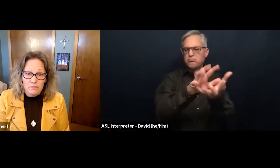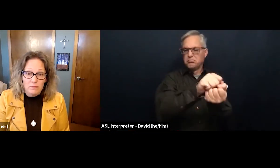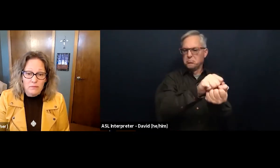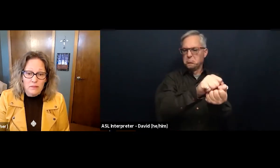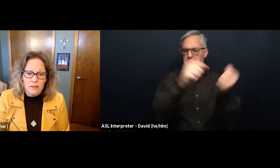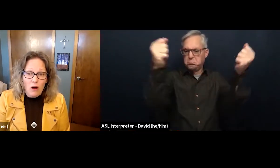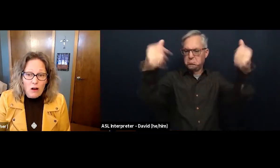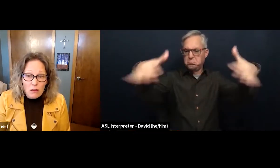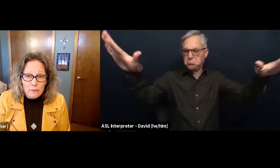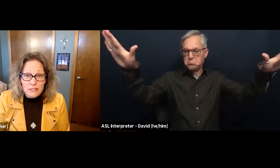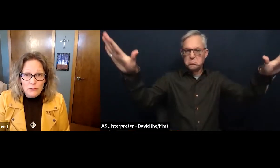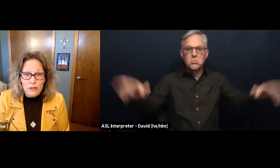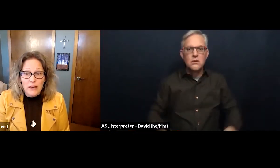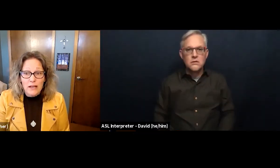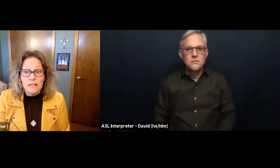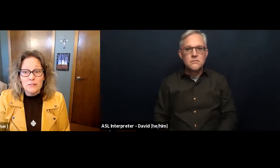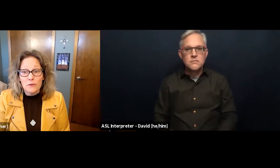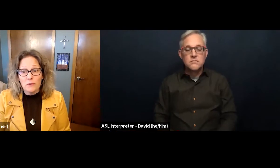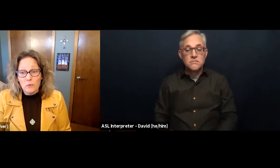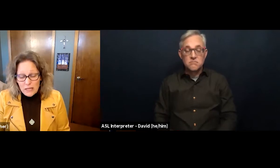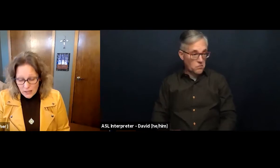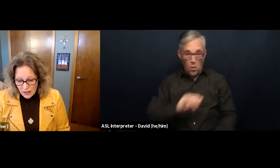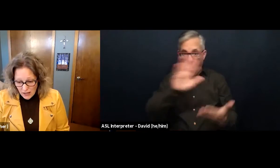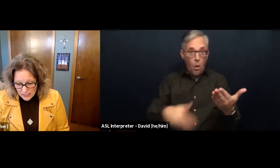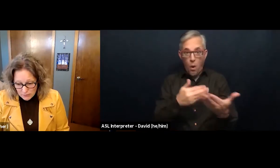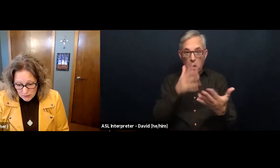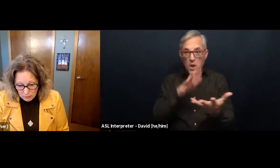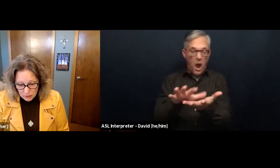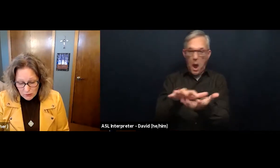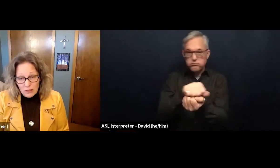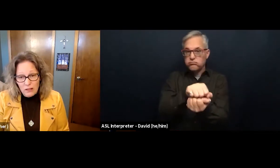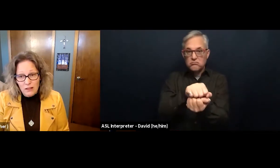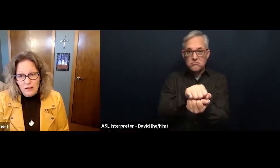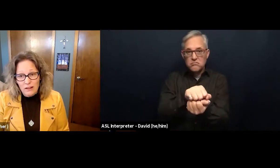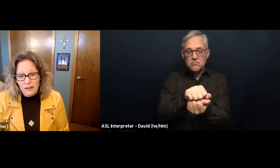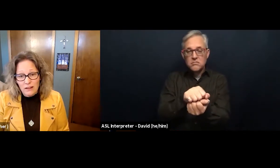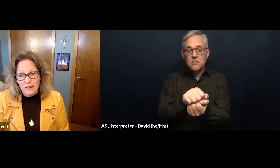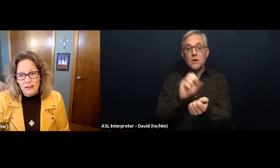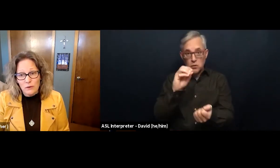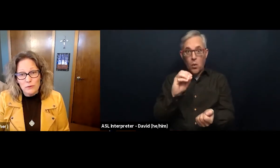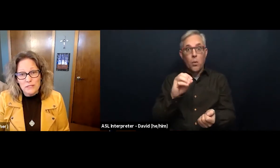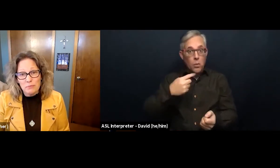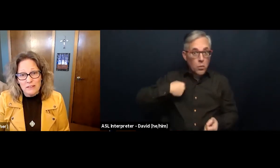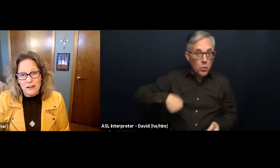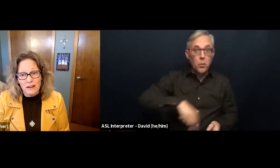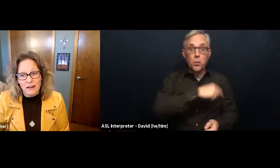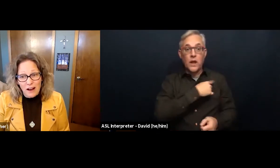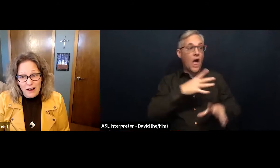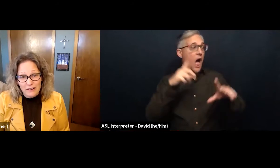They'll all be destroyed so that we, as a people, will depend on God.